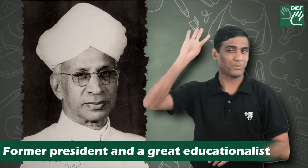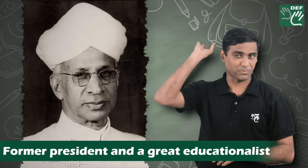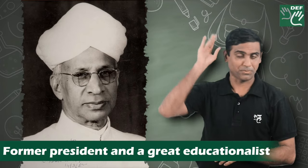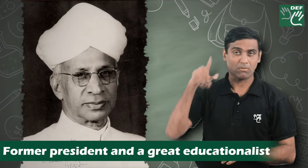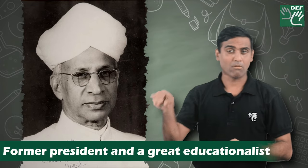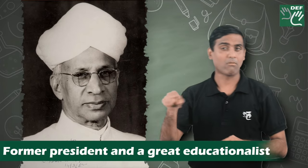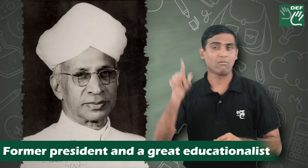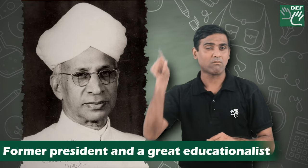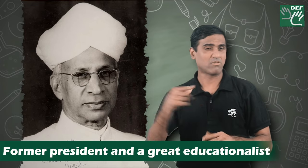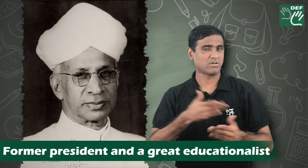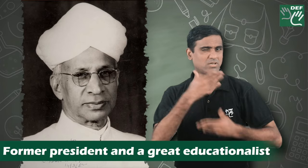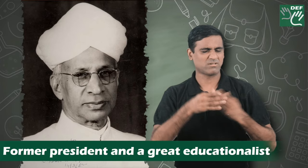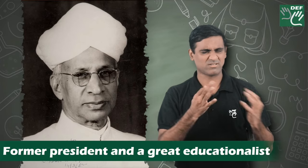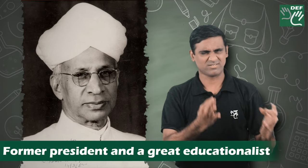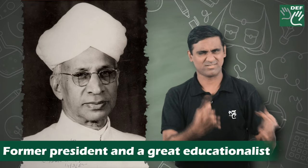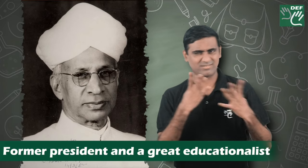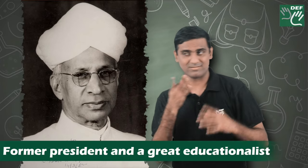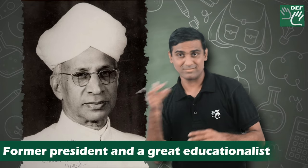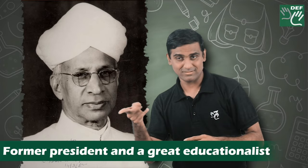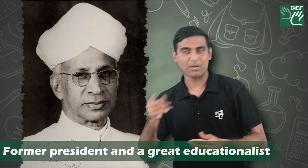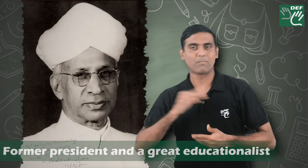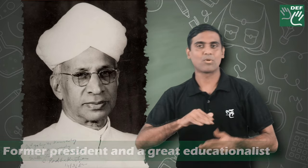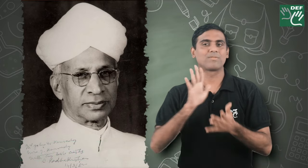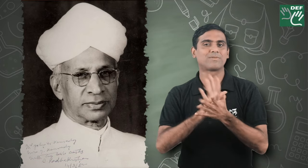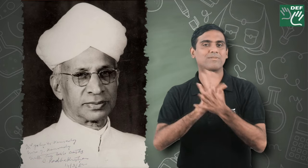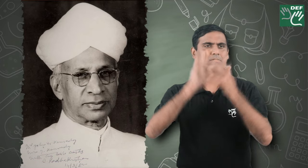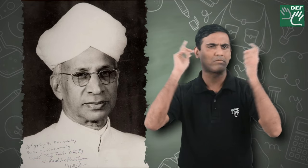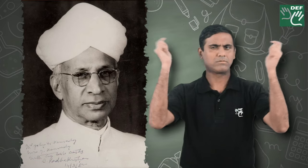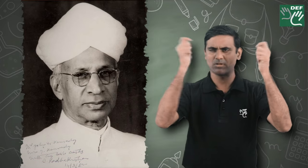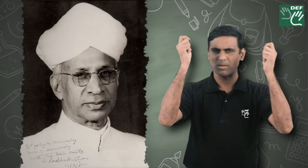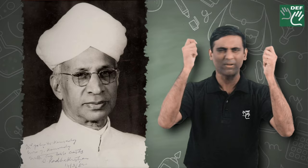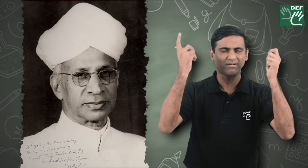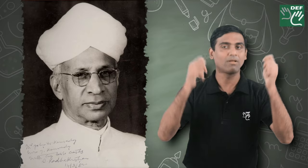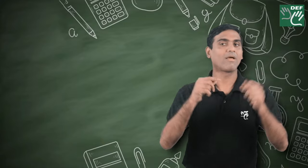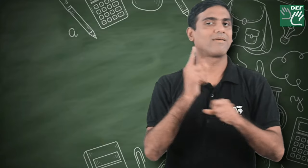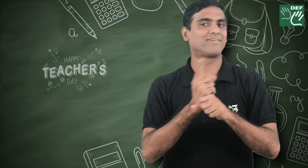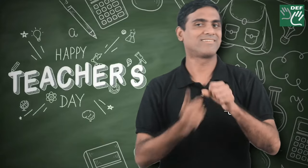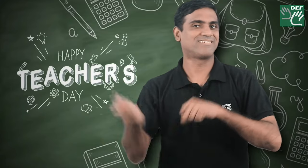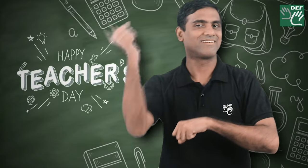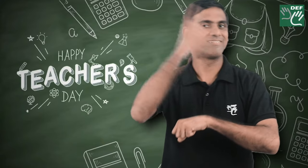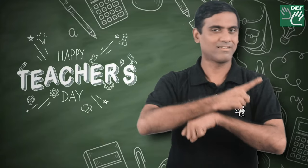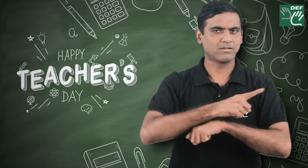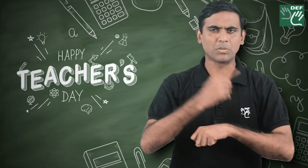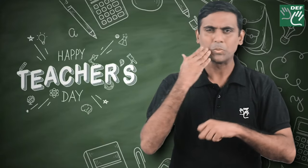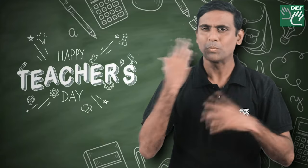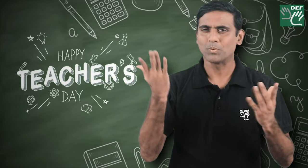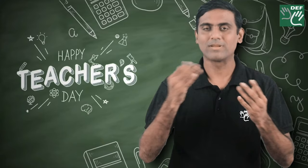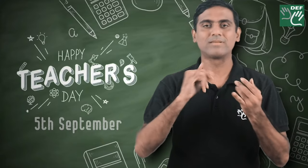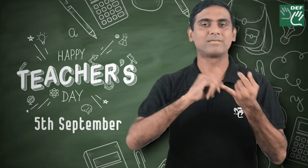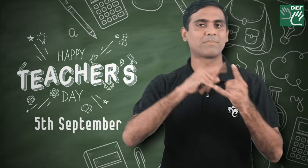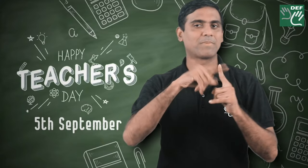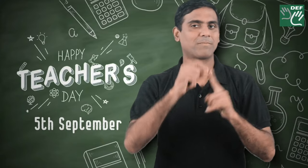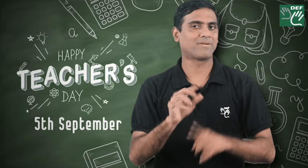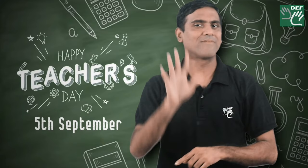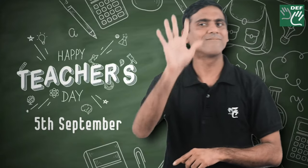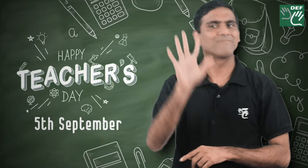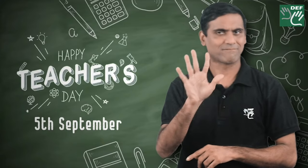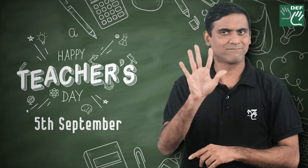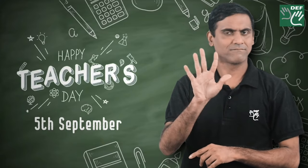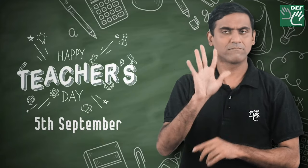a former president and a great educationalist, she is Sarvepalli Radhakrishnan. Teacher's Day is celebrated on the 5th of September